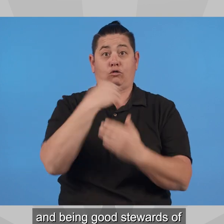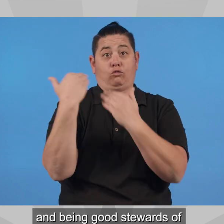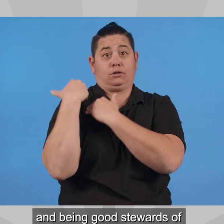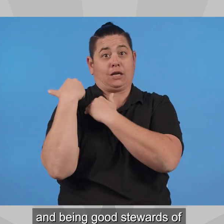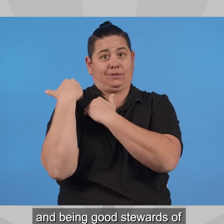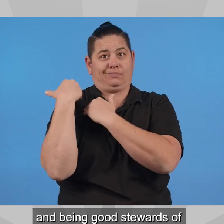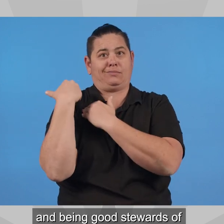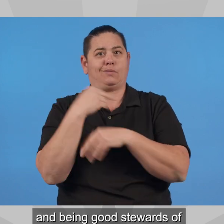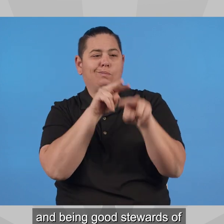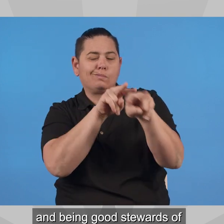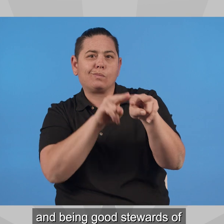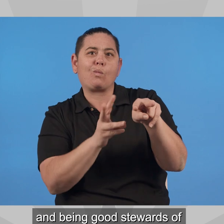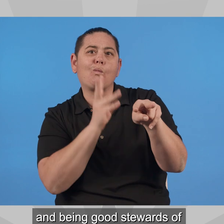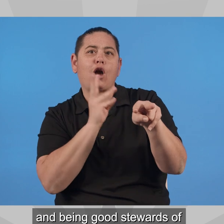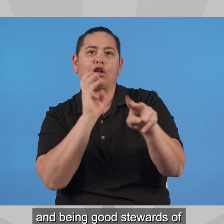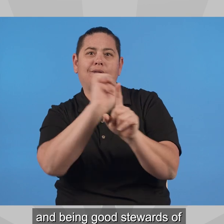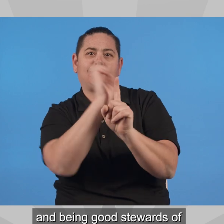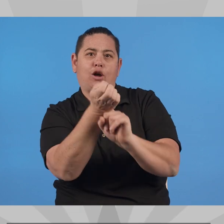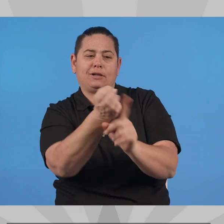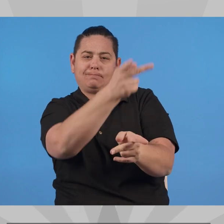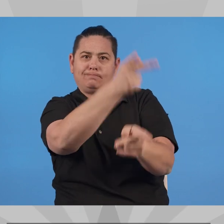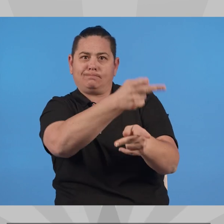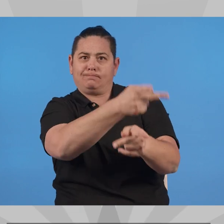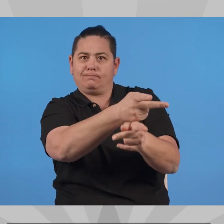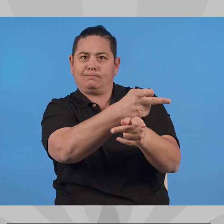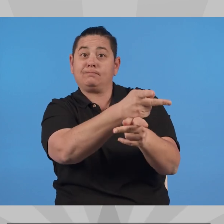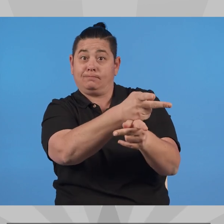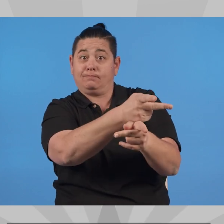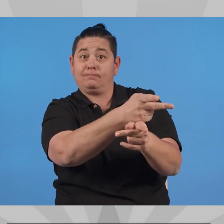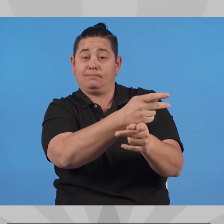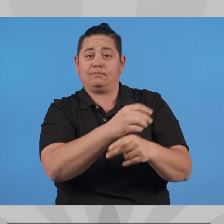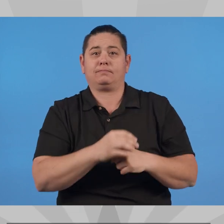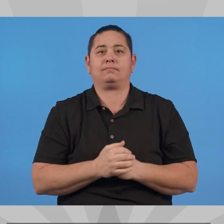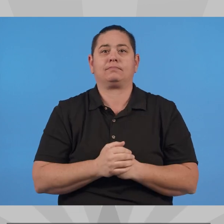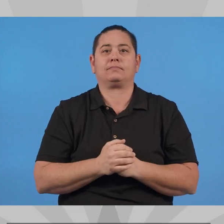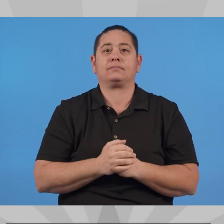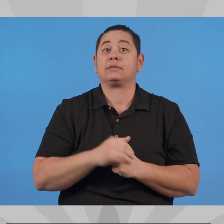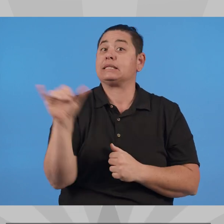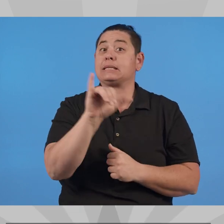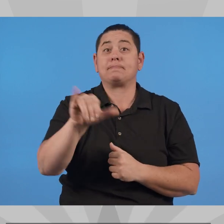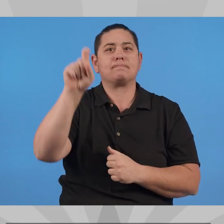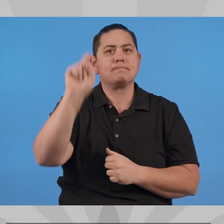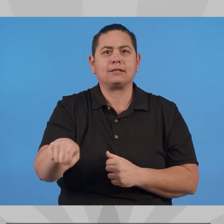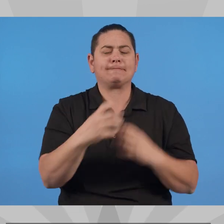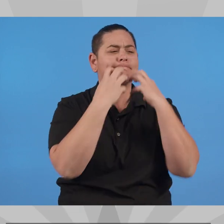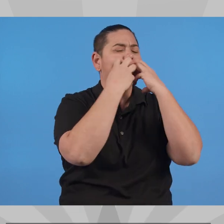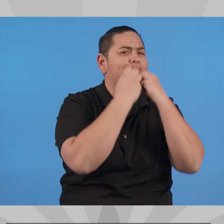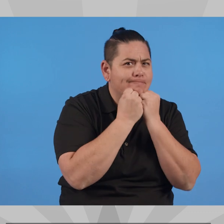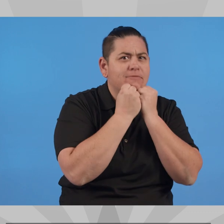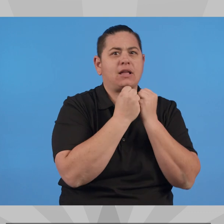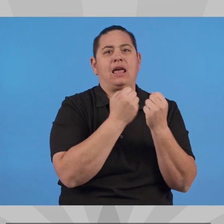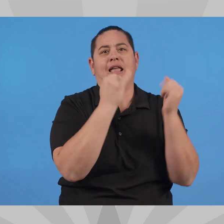stewards of our water and environment, all while respecting individual liberties and promoting personal